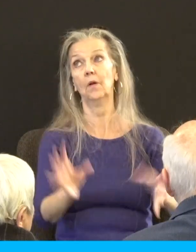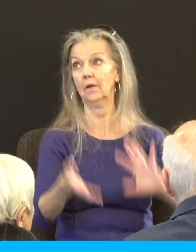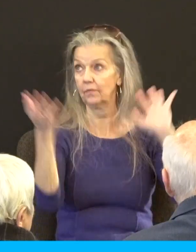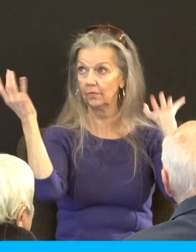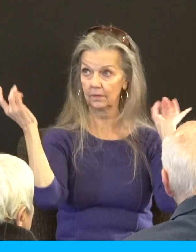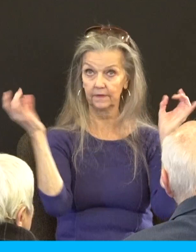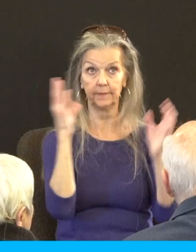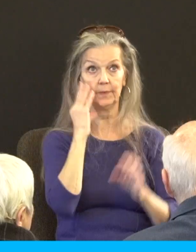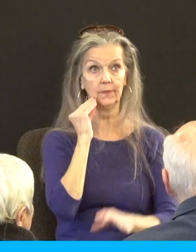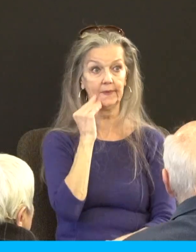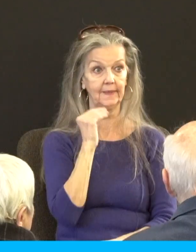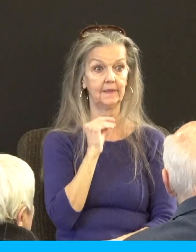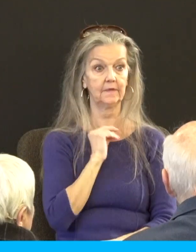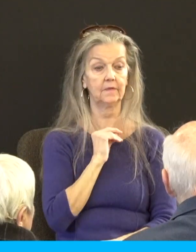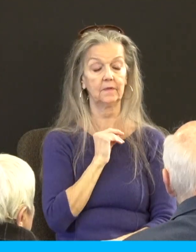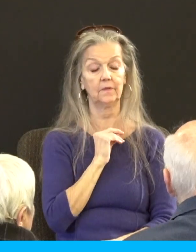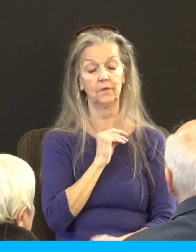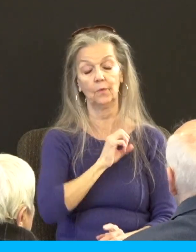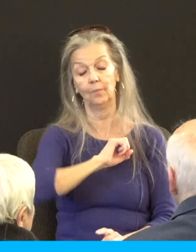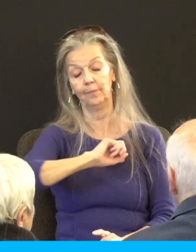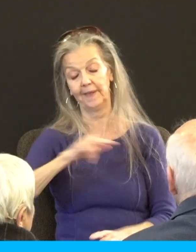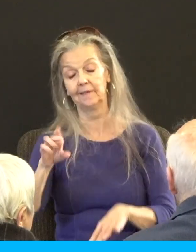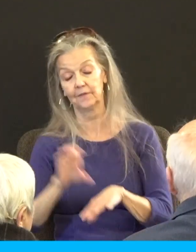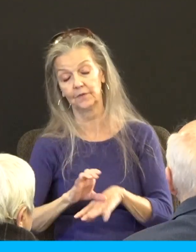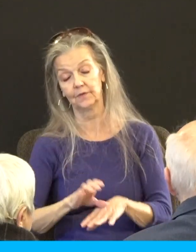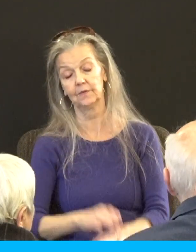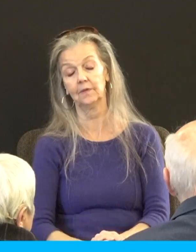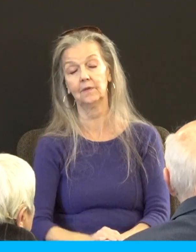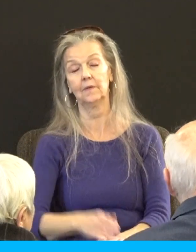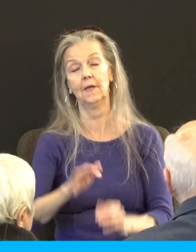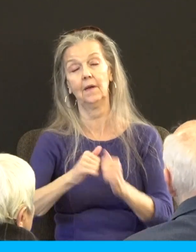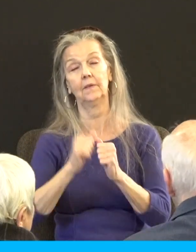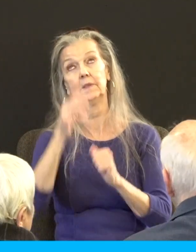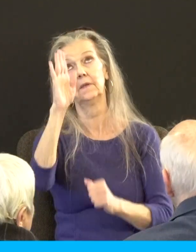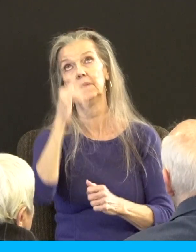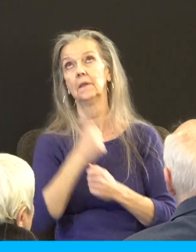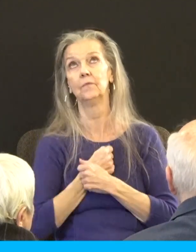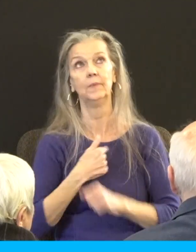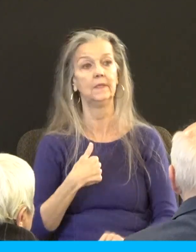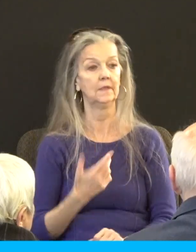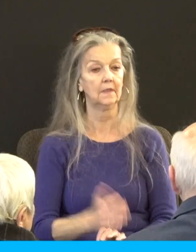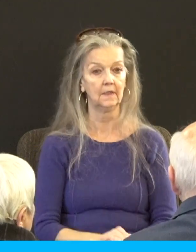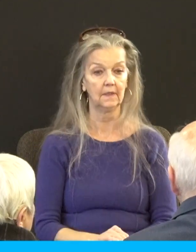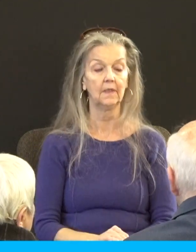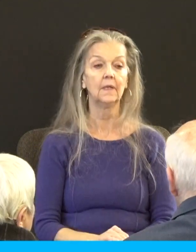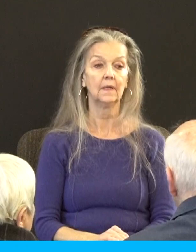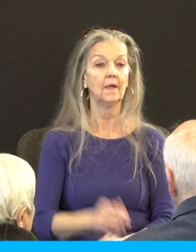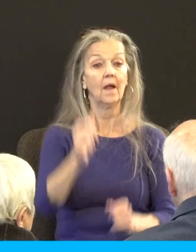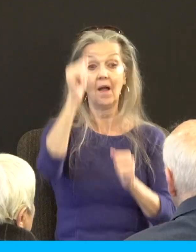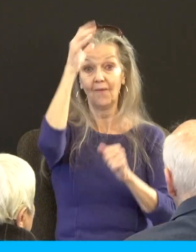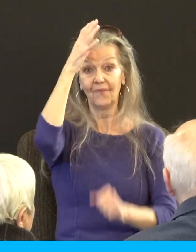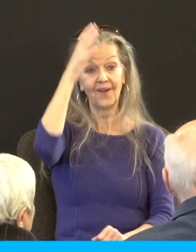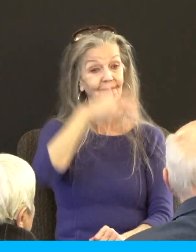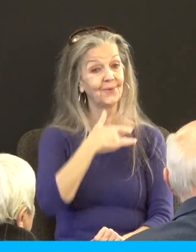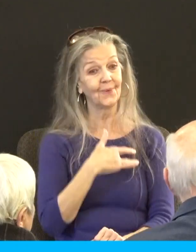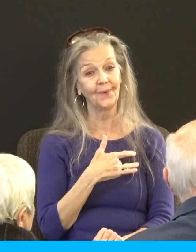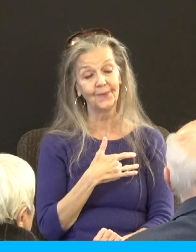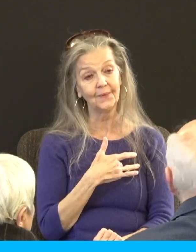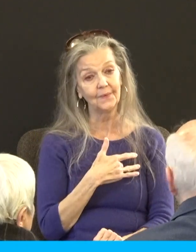and you dragged yourself back to church saying how good God loved me are you kidding don't you know a father's heart he's so